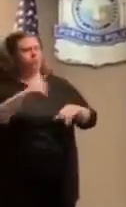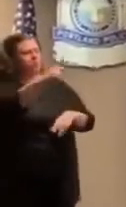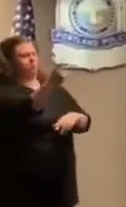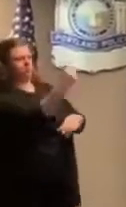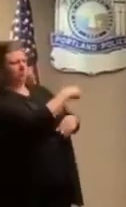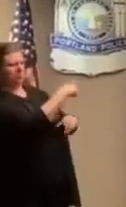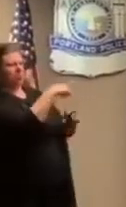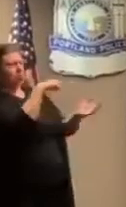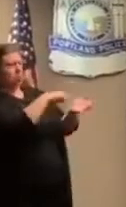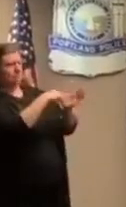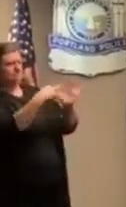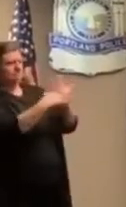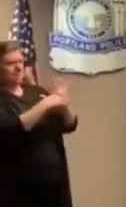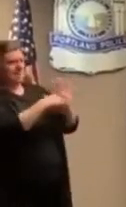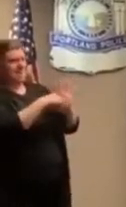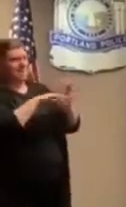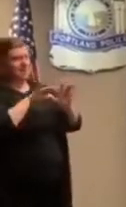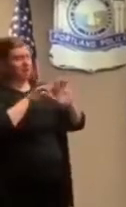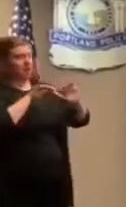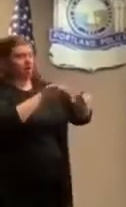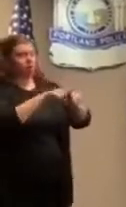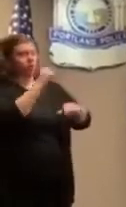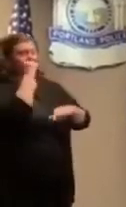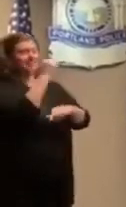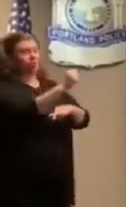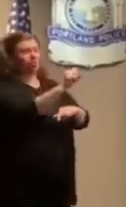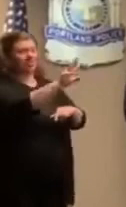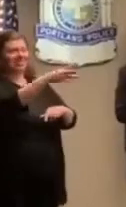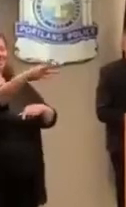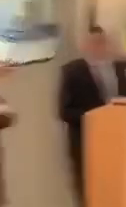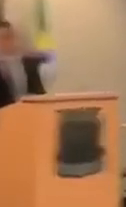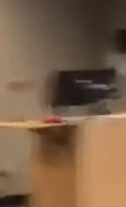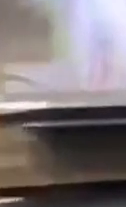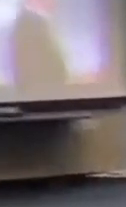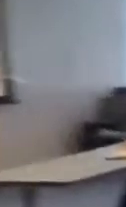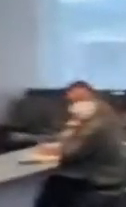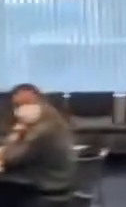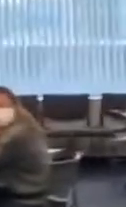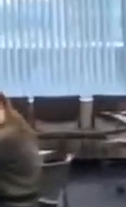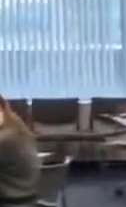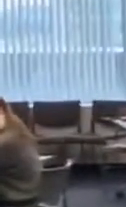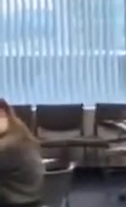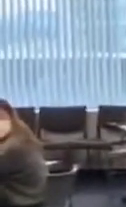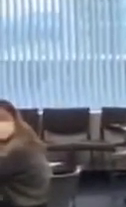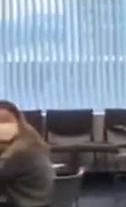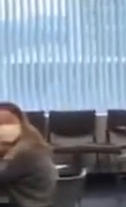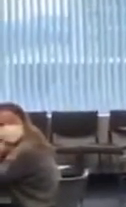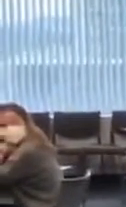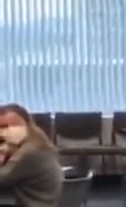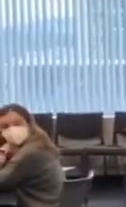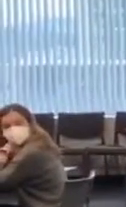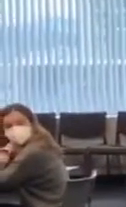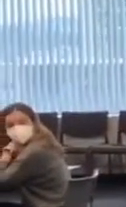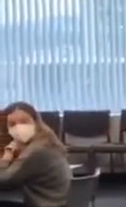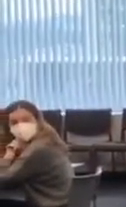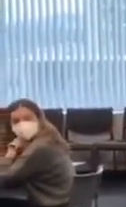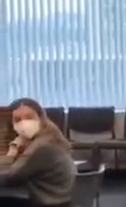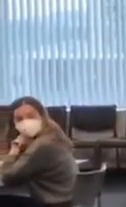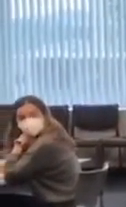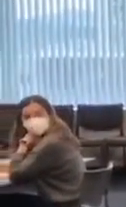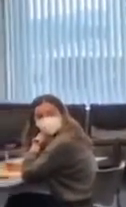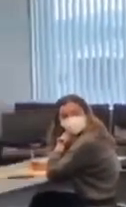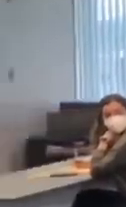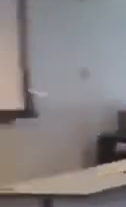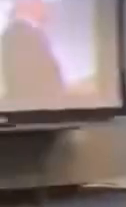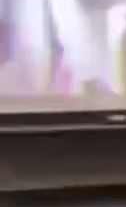the way up to, I believe, southwest 6th. And so you're saying that, like, on one line with PPV and federal law enforcement, in a group together, there's two